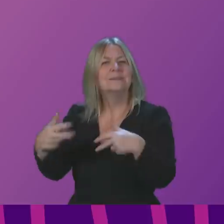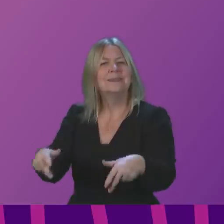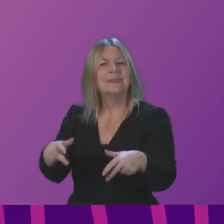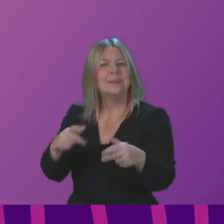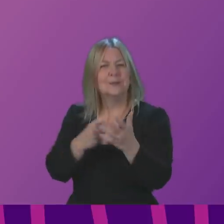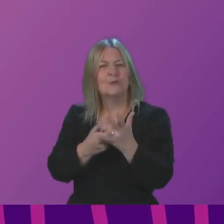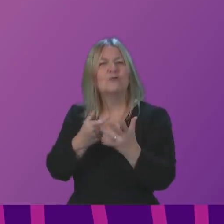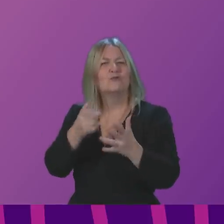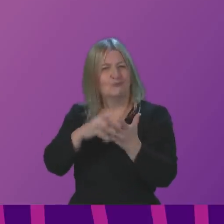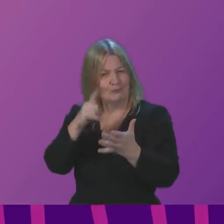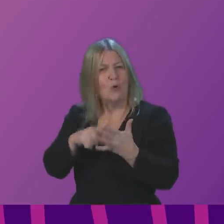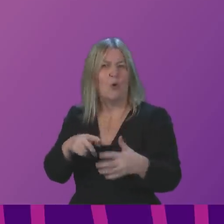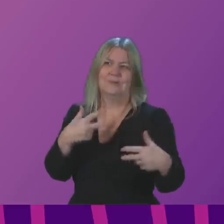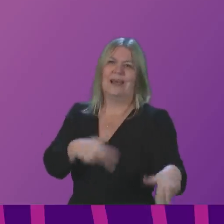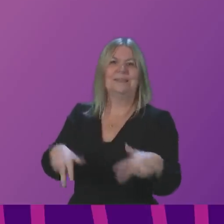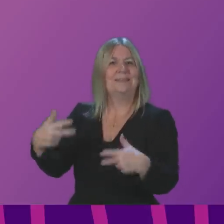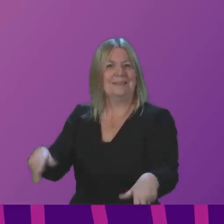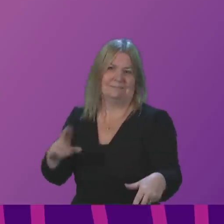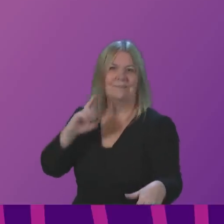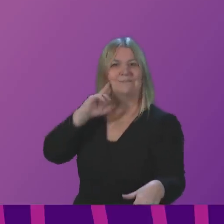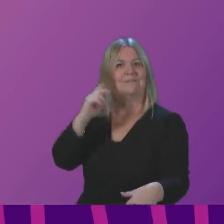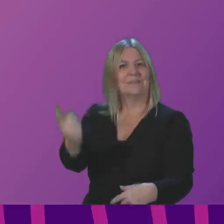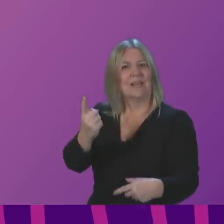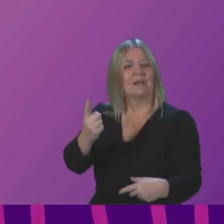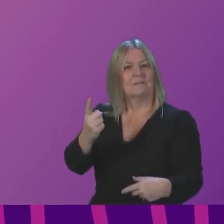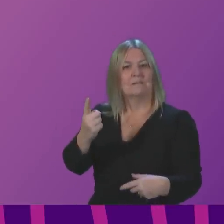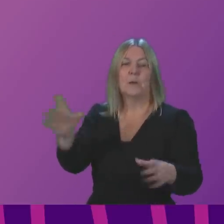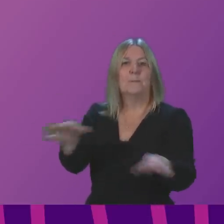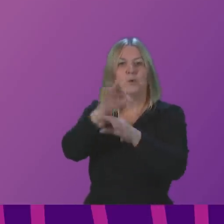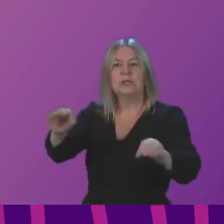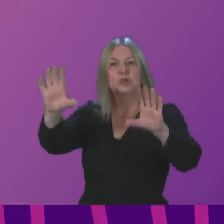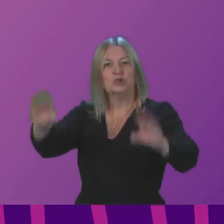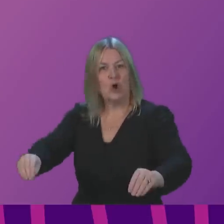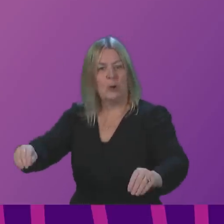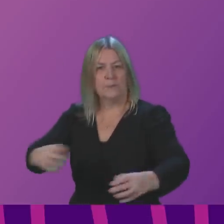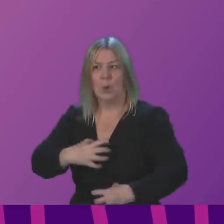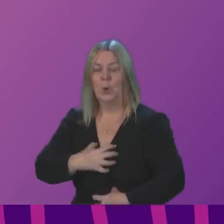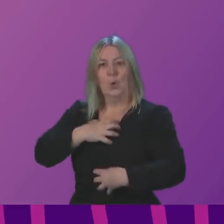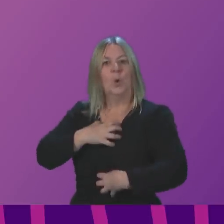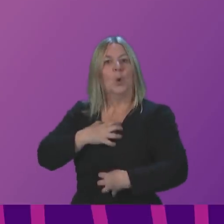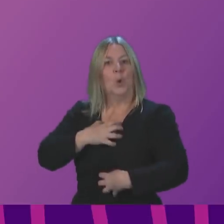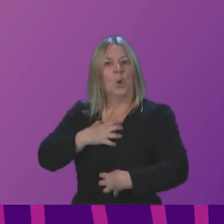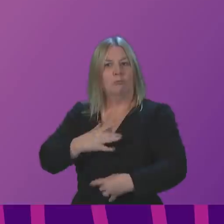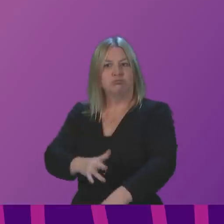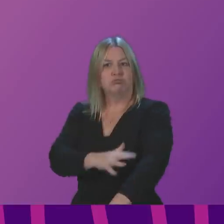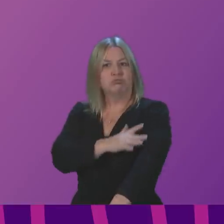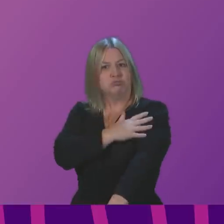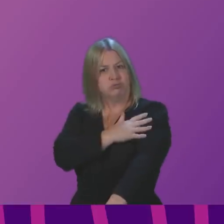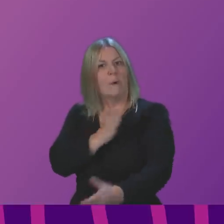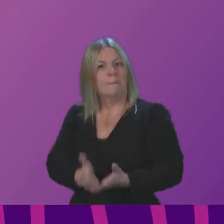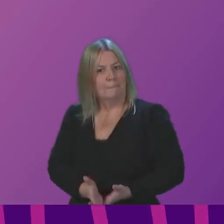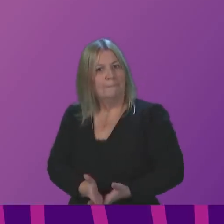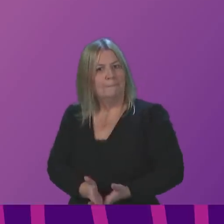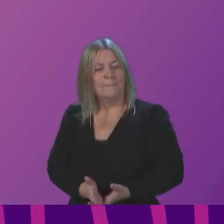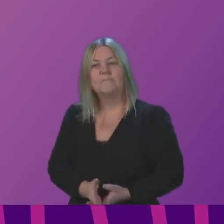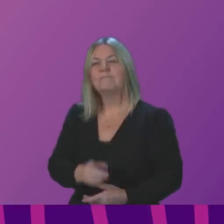Aileen Ellis was dancing and the music stopped. It was an incredibly poignant moment. But we still have more to